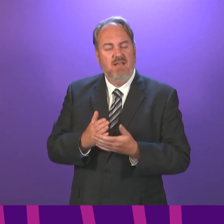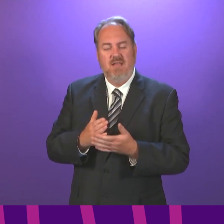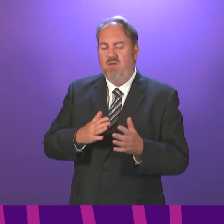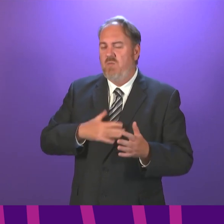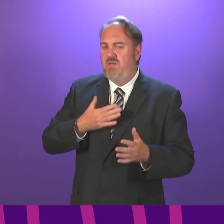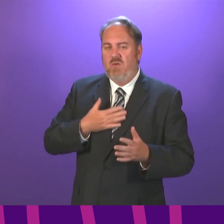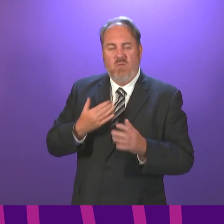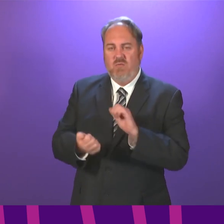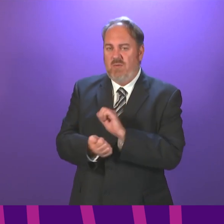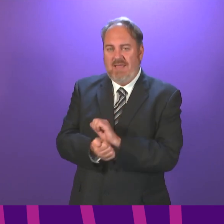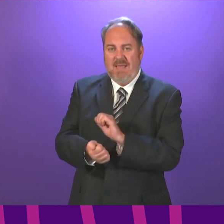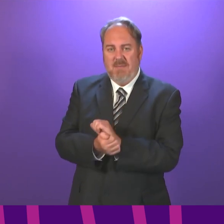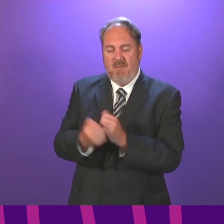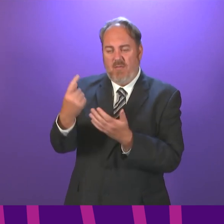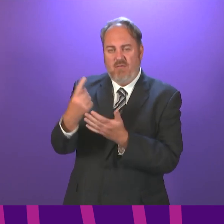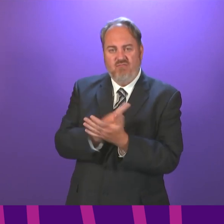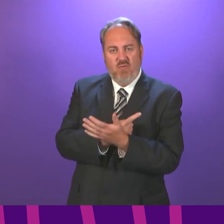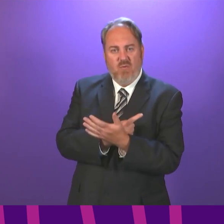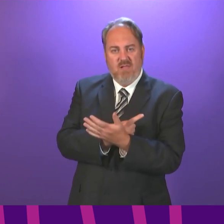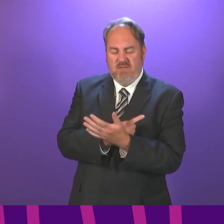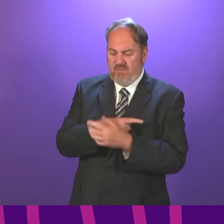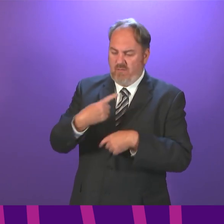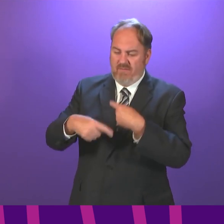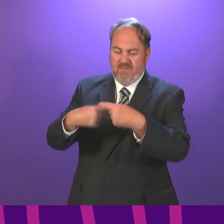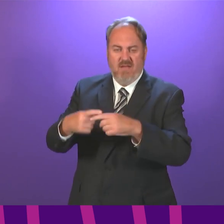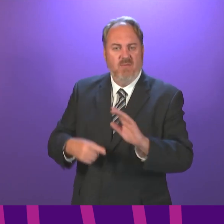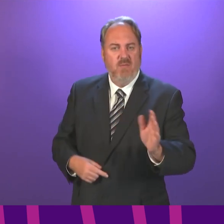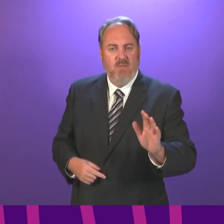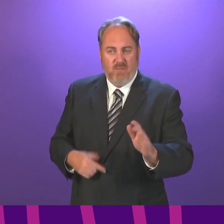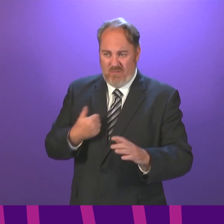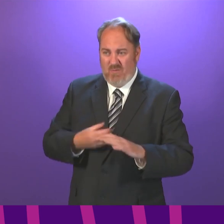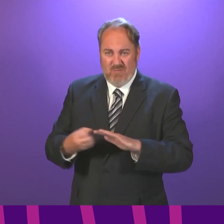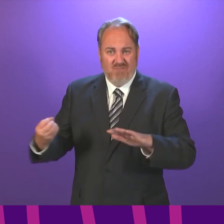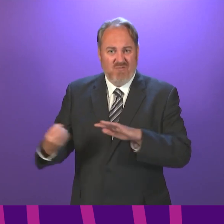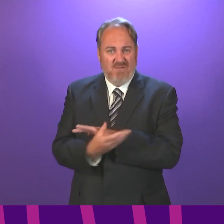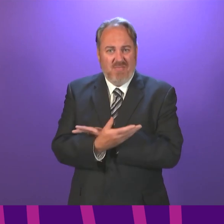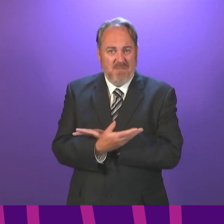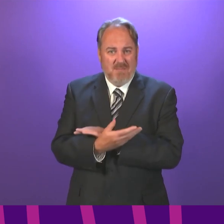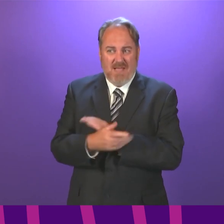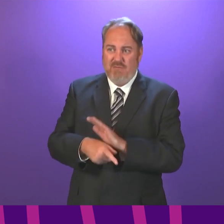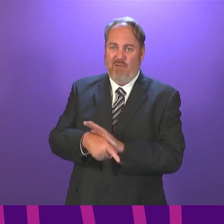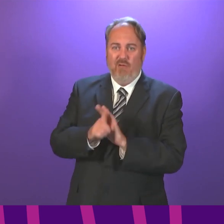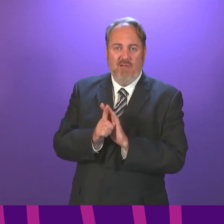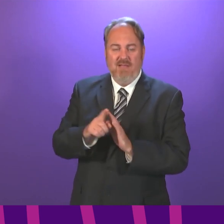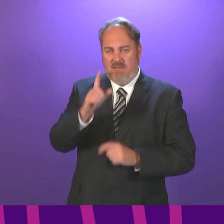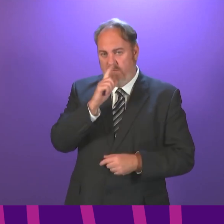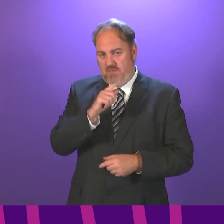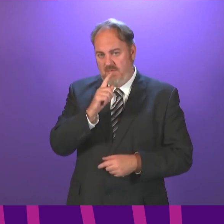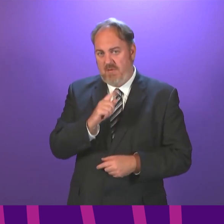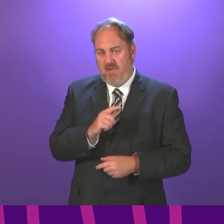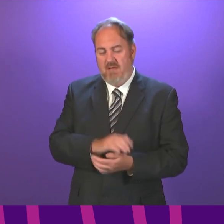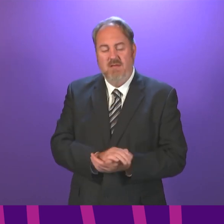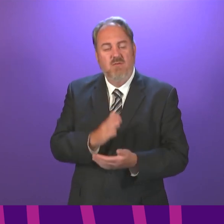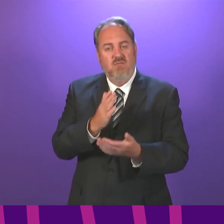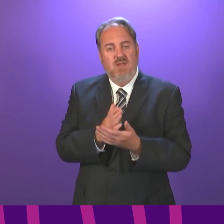than is strictly necessary. It was the clear advice of the education subgroup that if we were to change the position